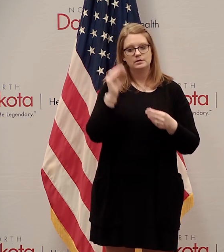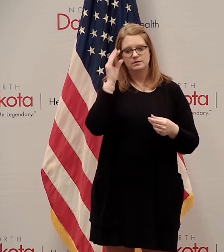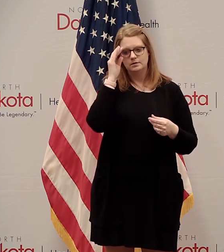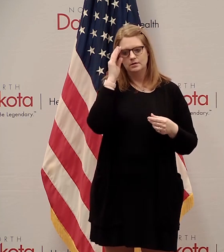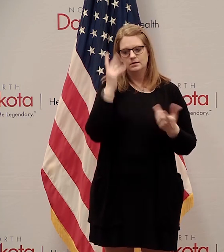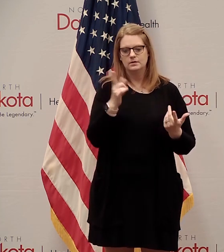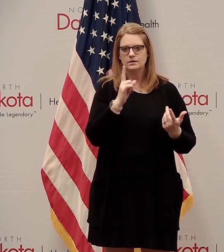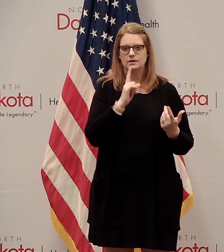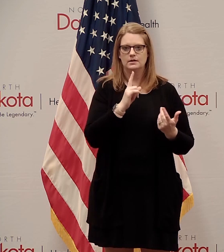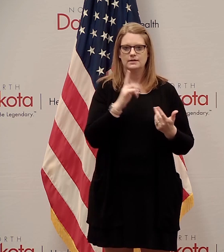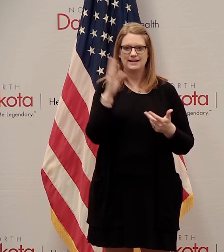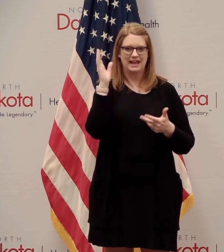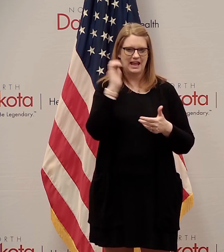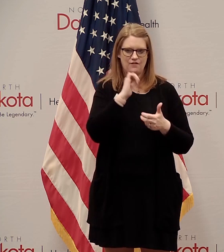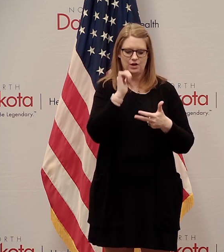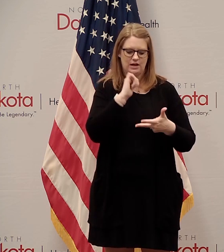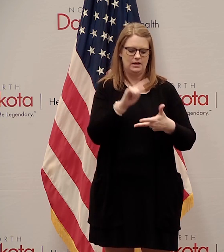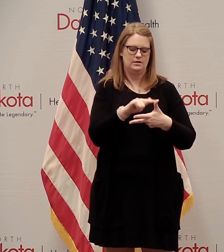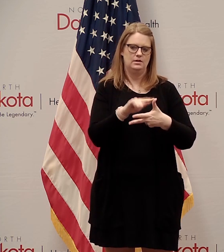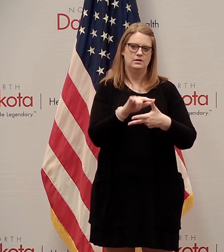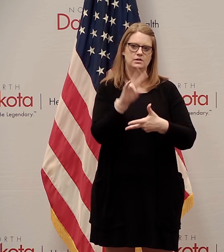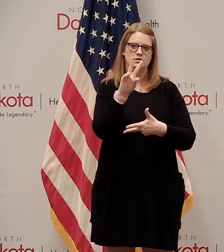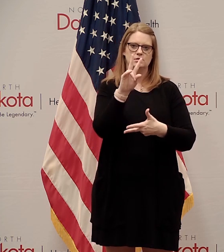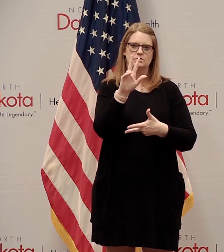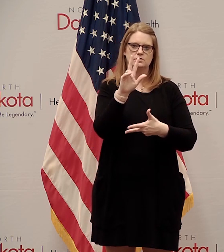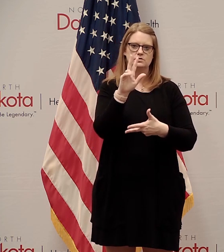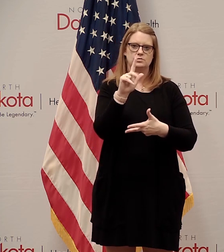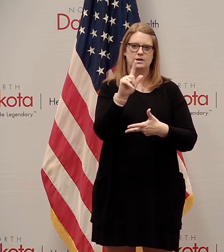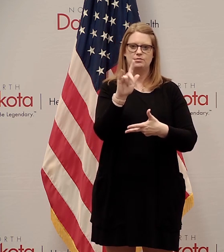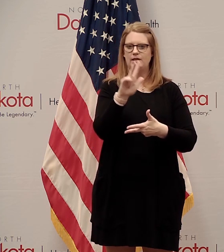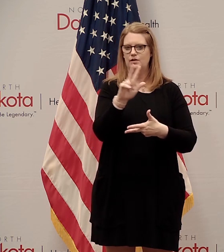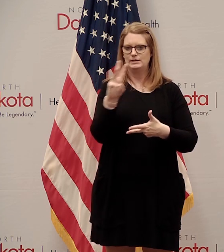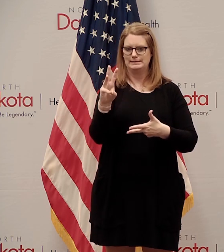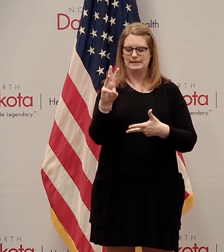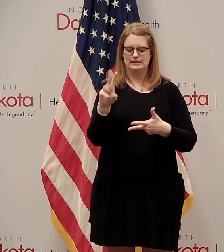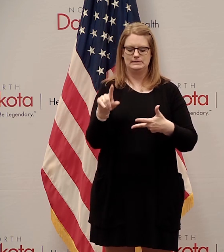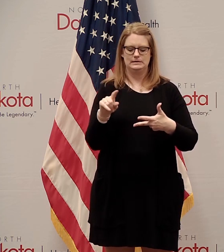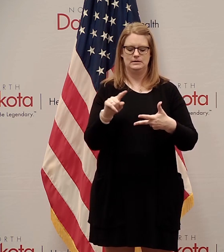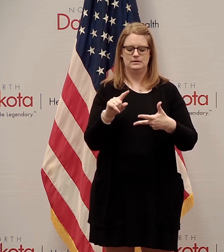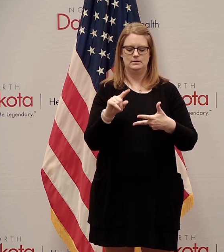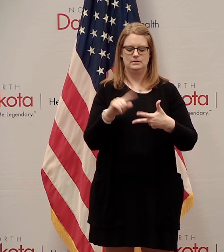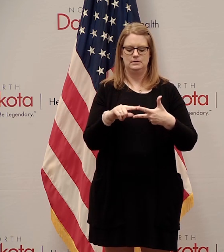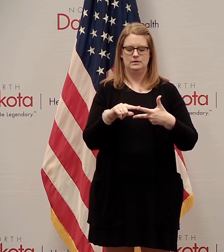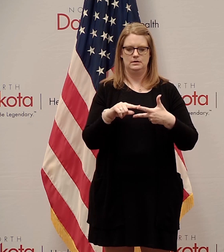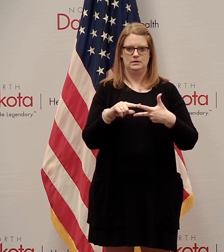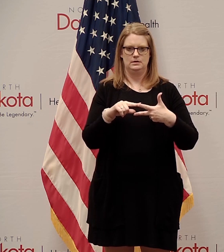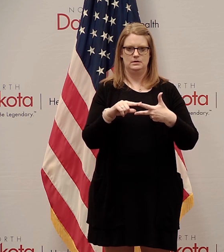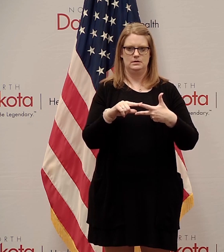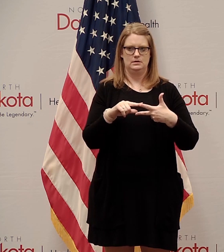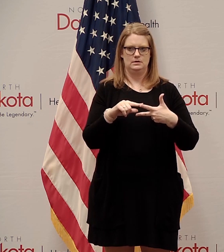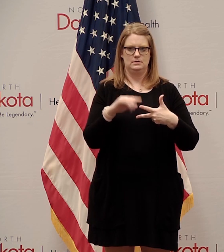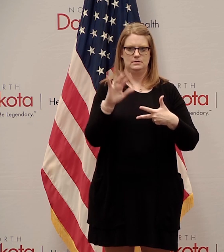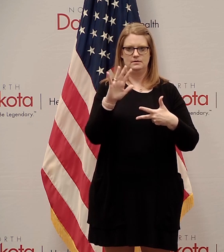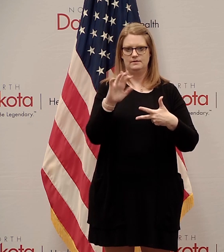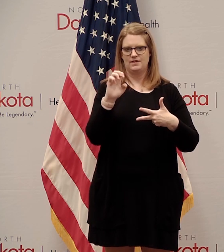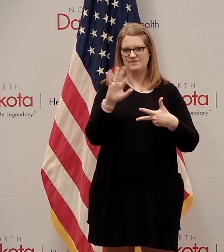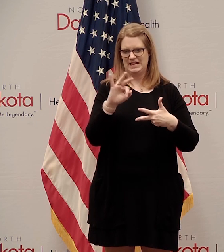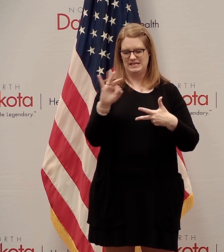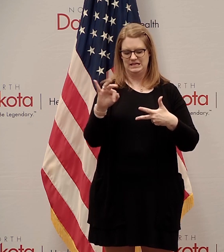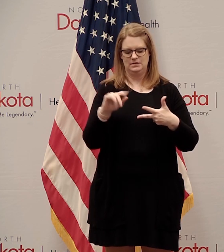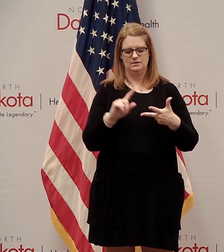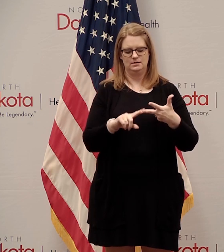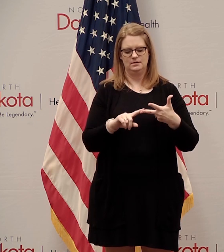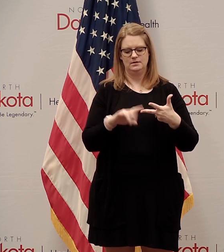Straightforward, you get to hear these every day. Regular claims 2336. Pandemic unemployment assistance 519.